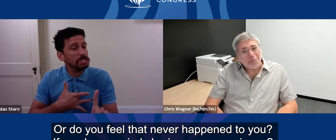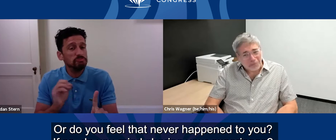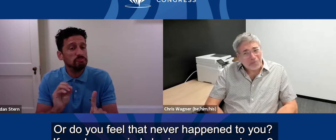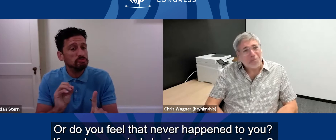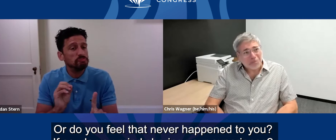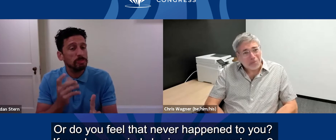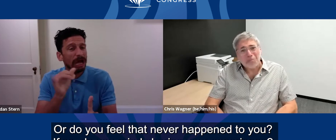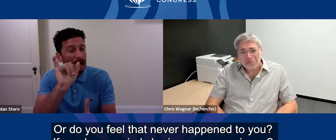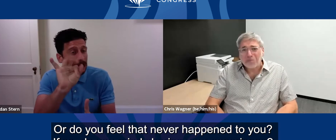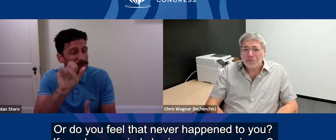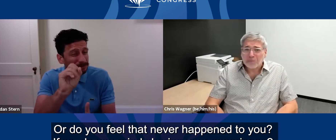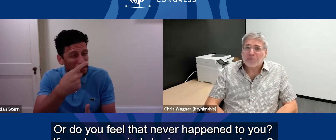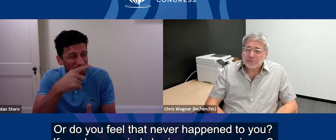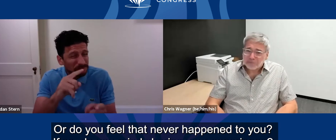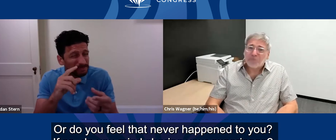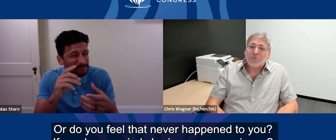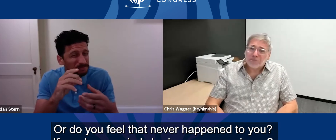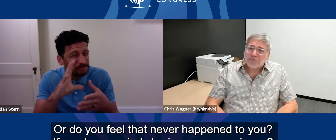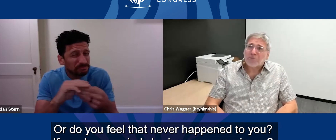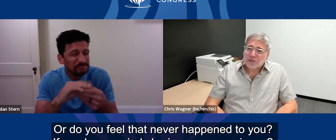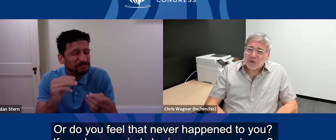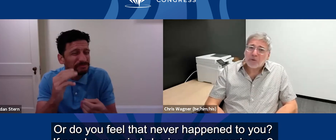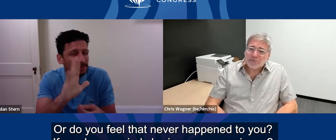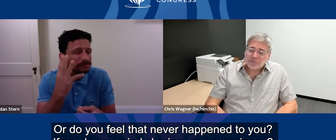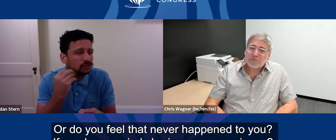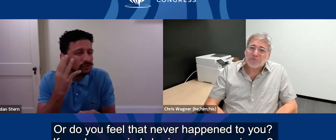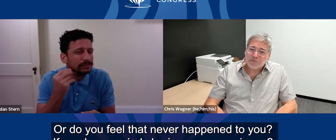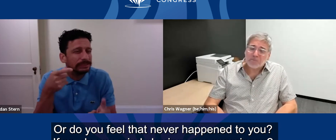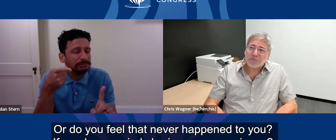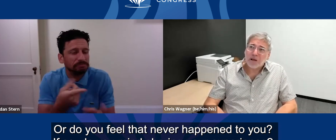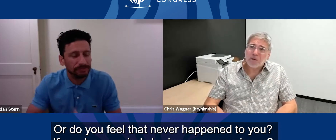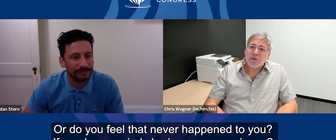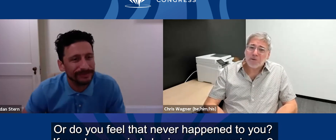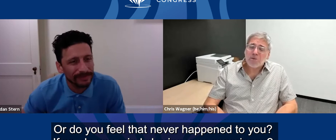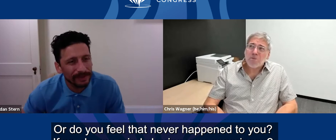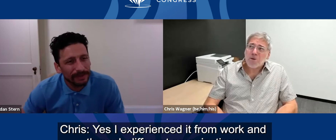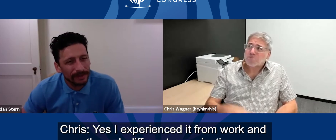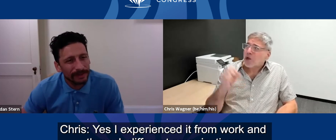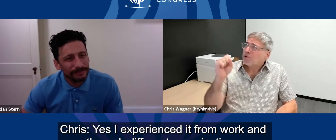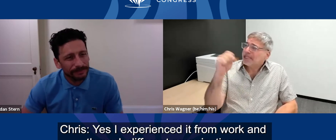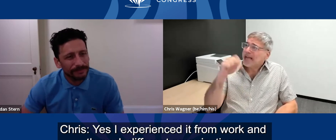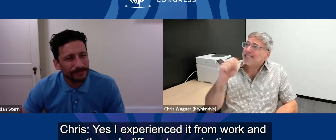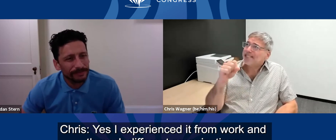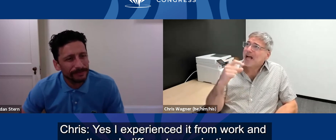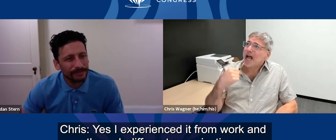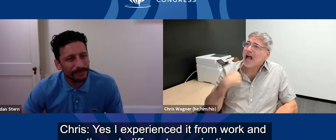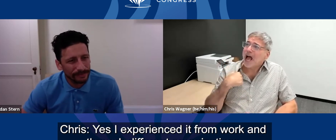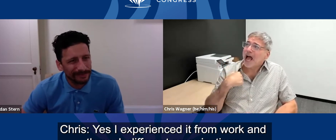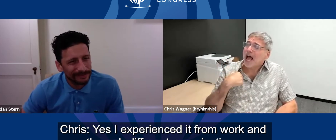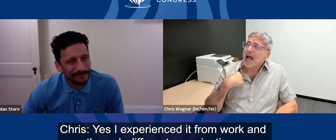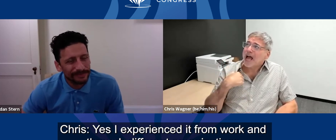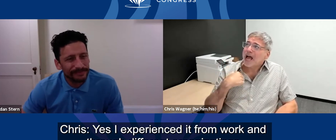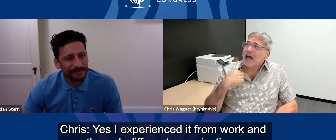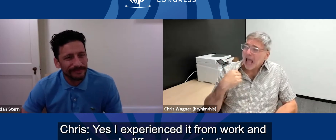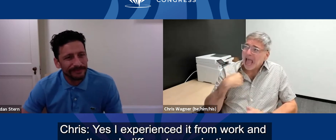Or do you feel like it never happened to you? If so, do you mind sharing your experience? Yes, I experienced it